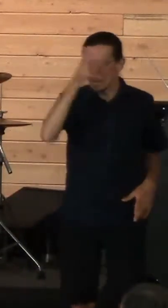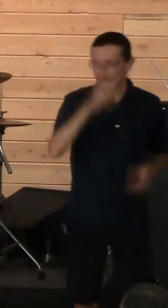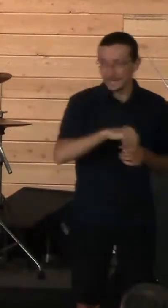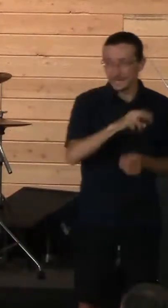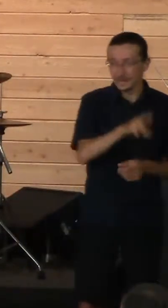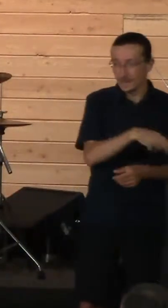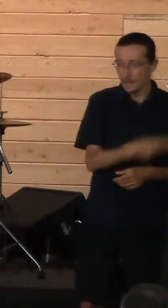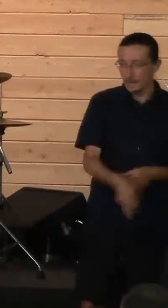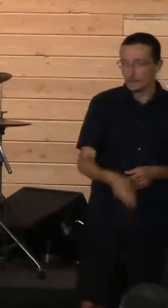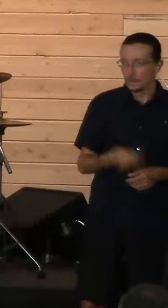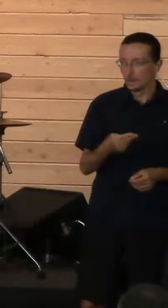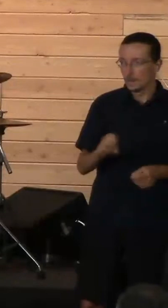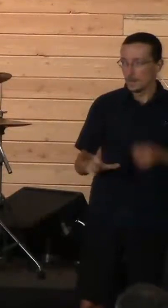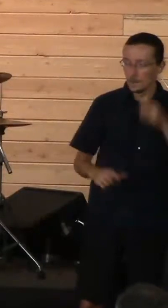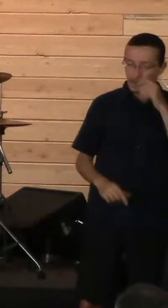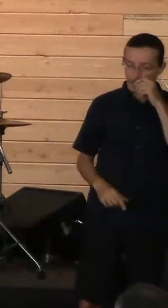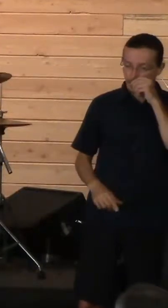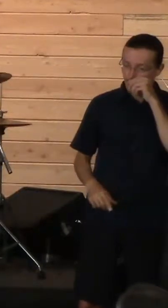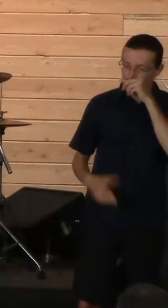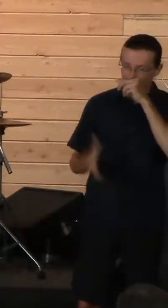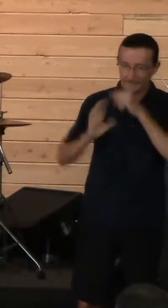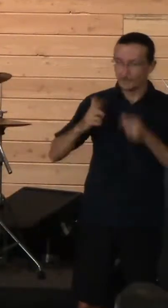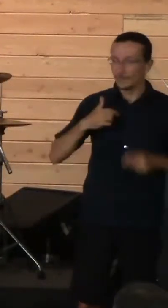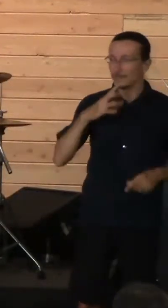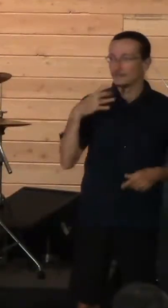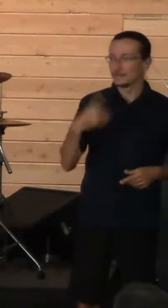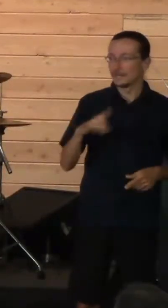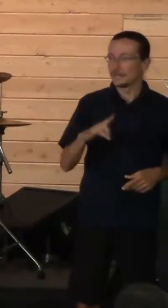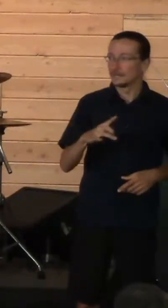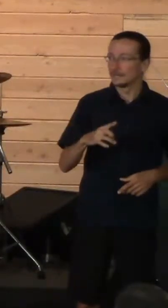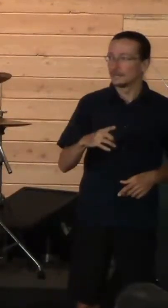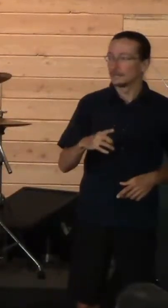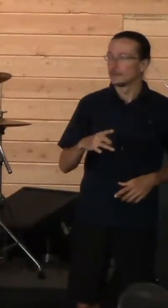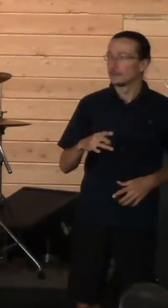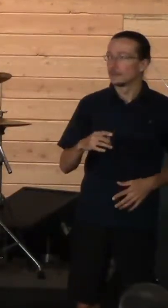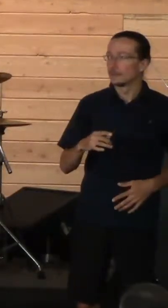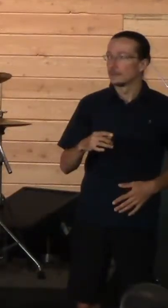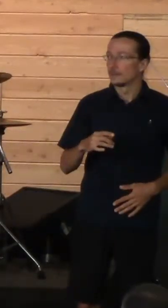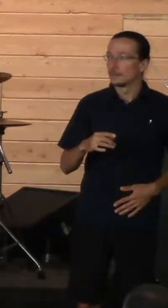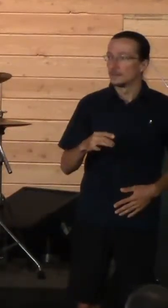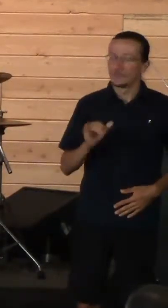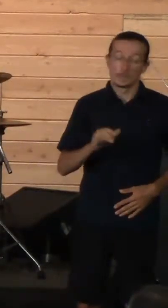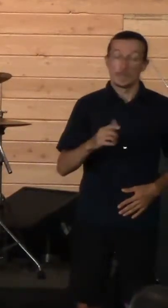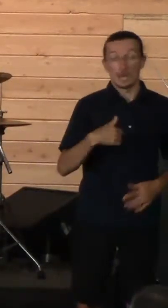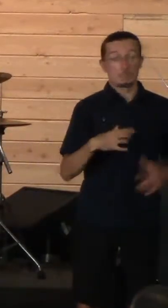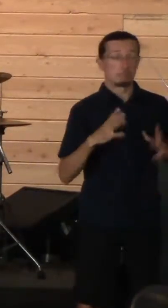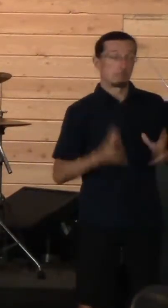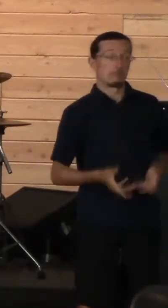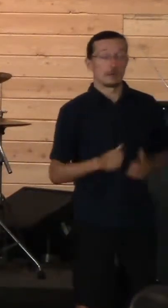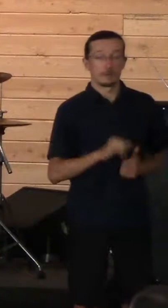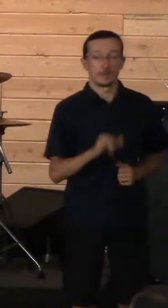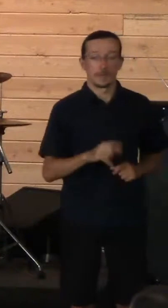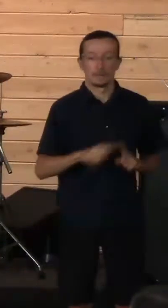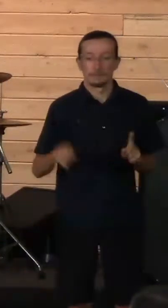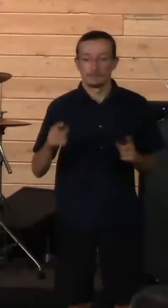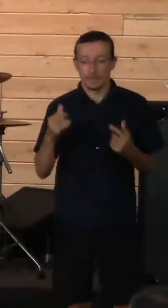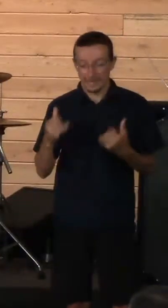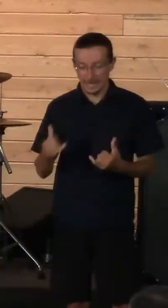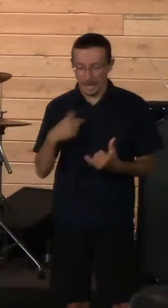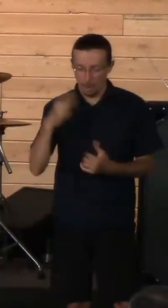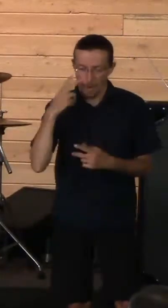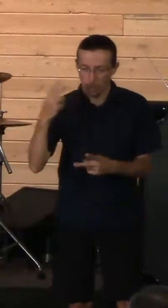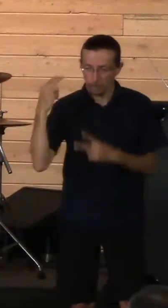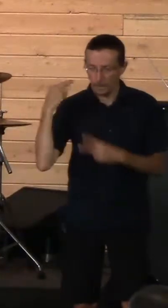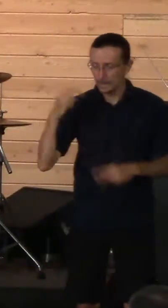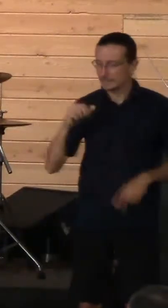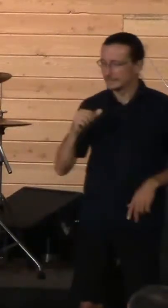And that was okay when I was, like, 18. And now I look back and I think, I don't know if that's productive. I don't know if that's